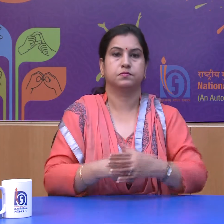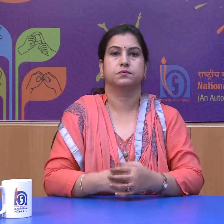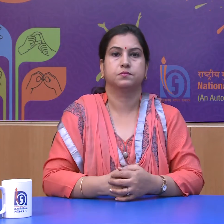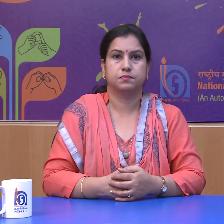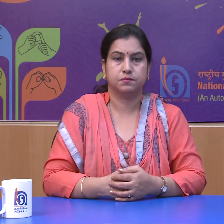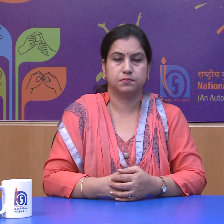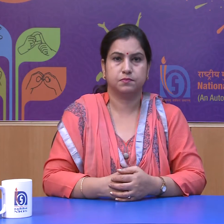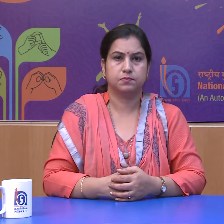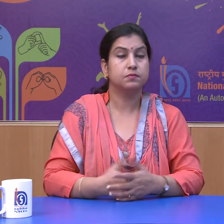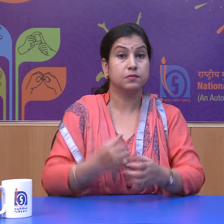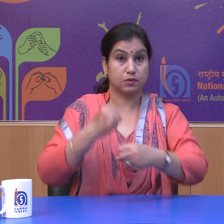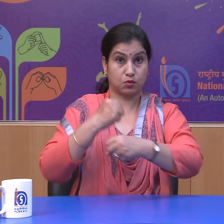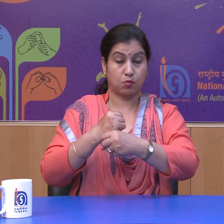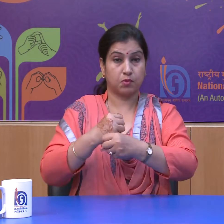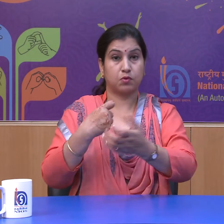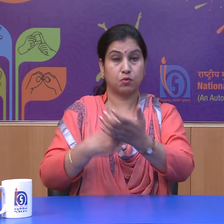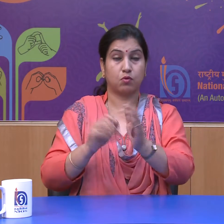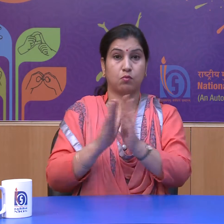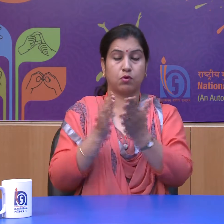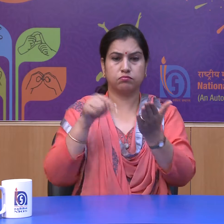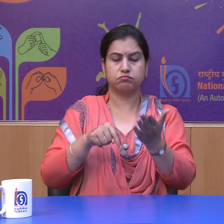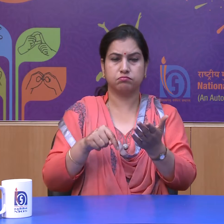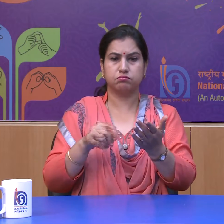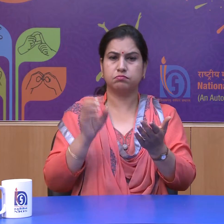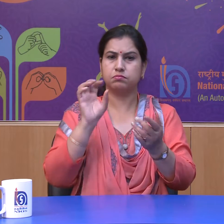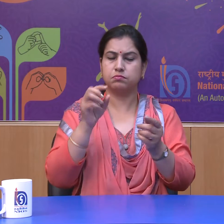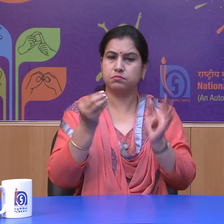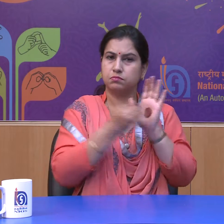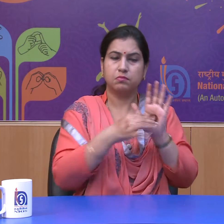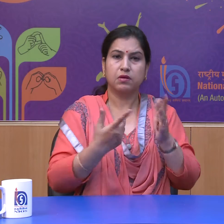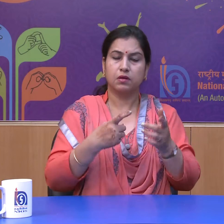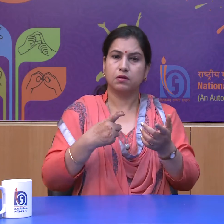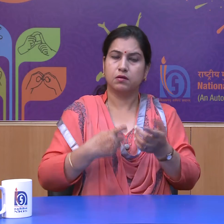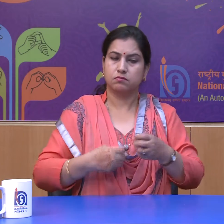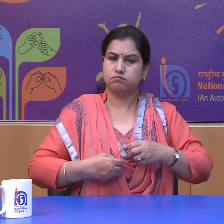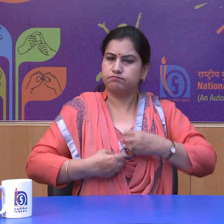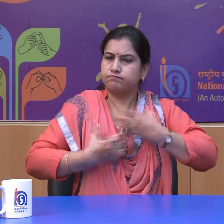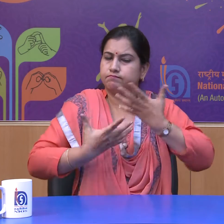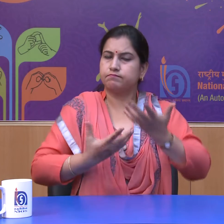The constitution of India provides right to freedom to all the citizens of the country.